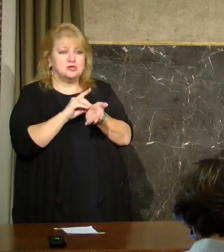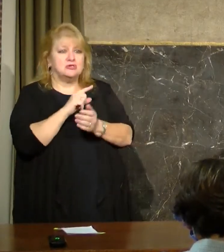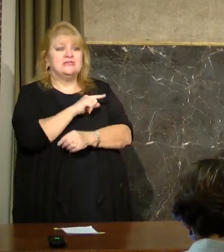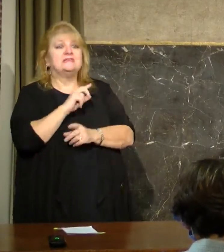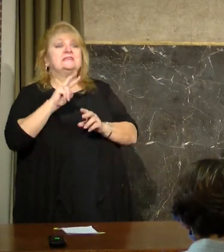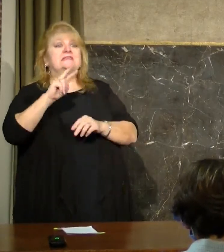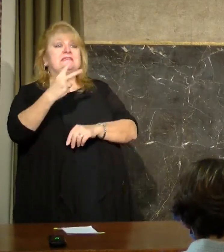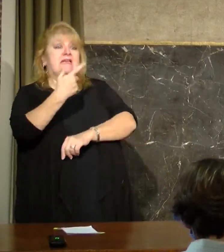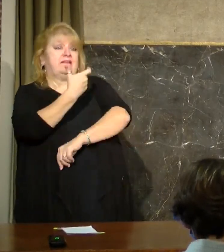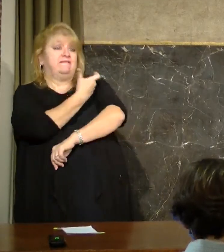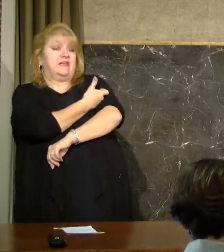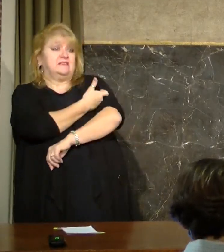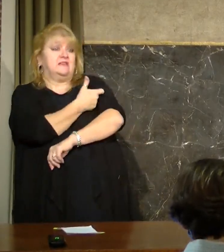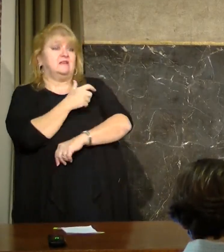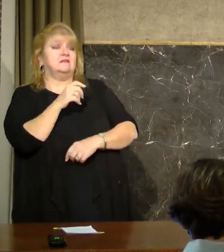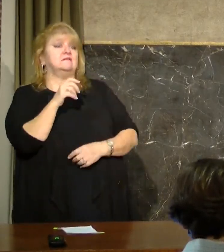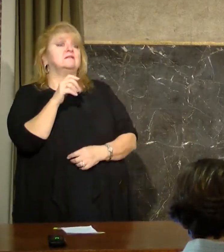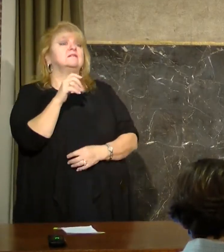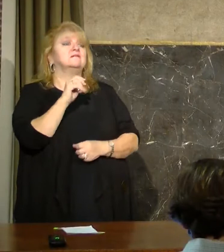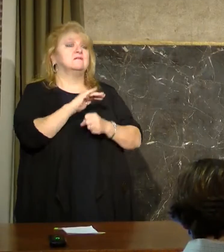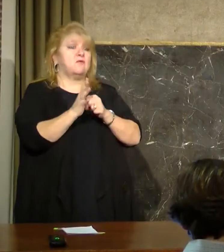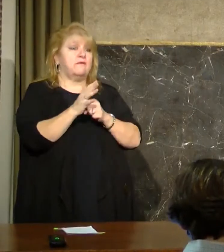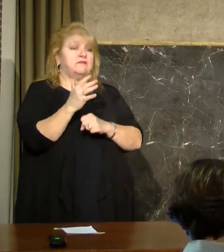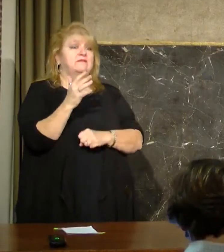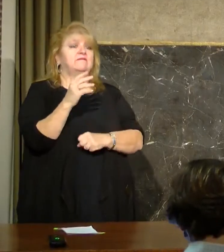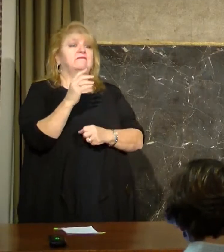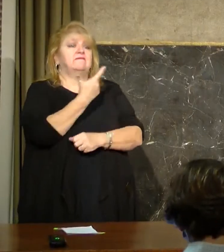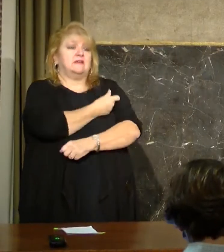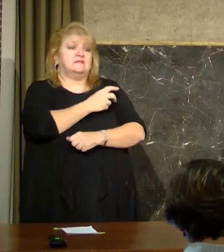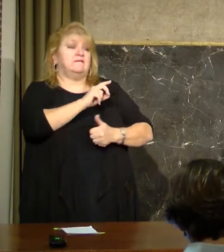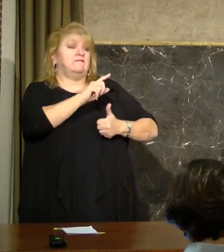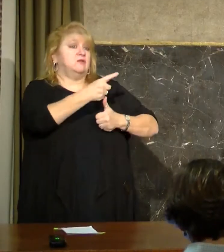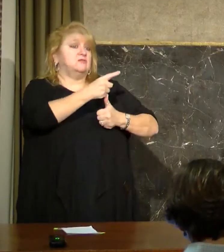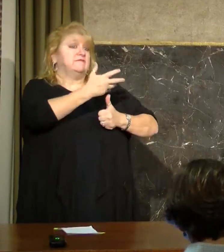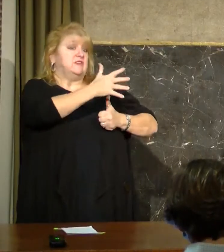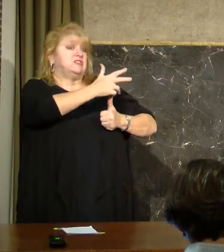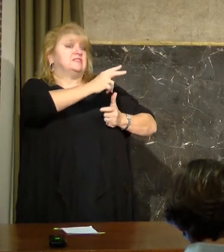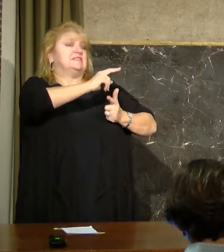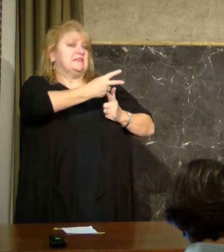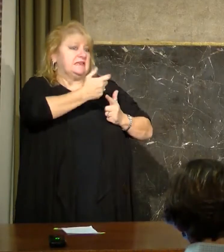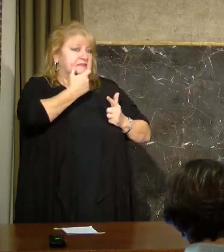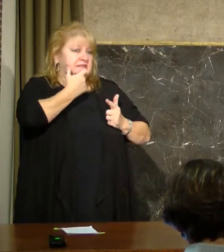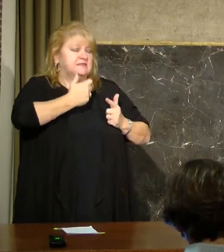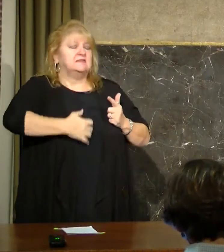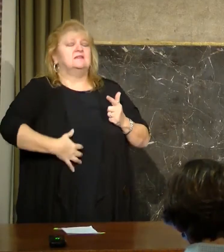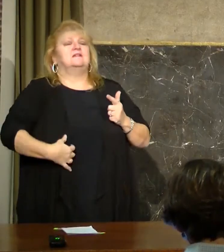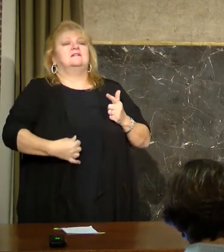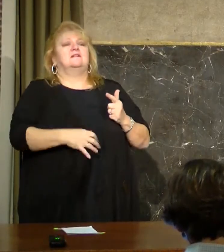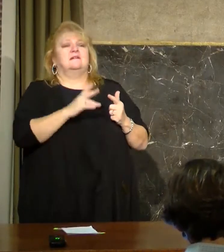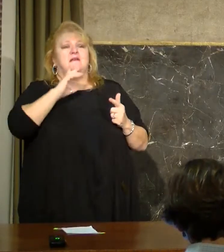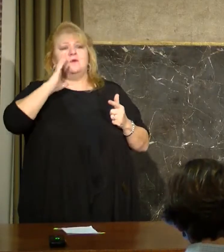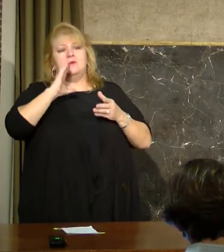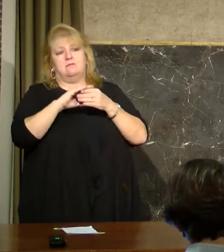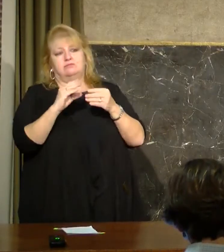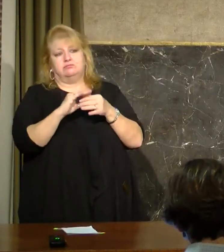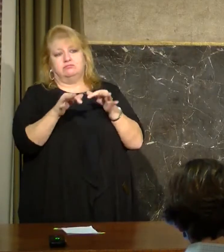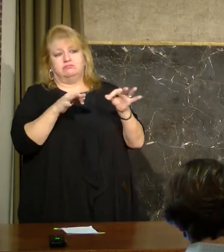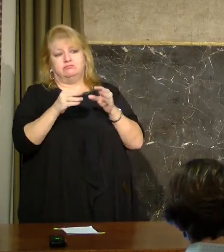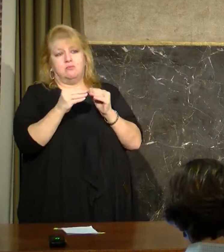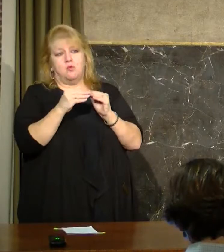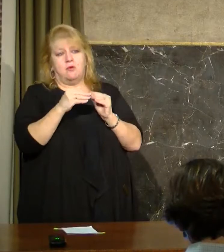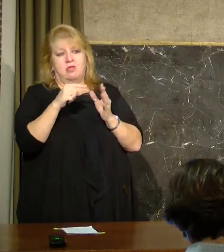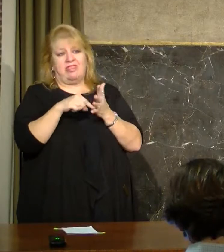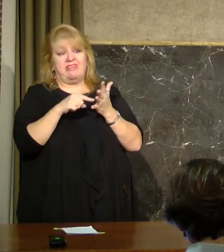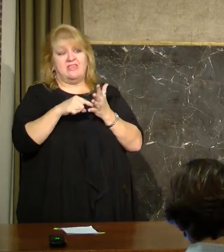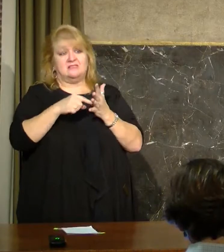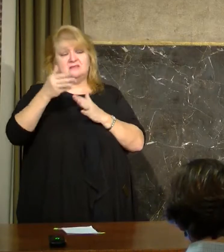this week. He will be speaking about vaccines a little bit later to you in this press conference. And